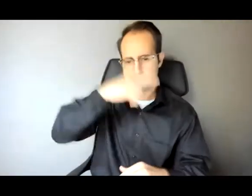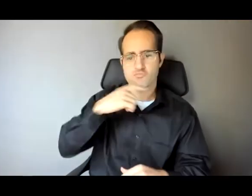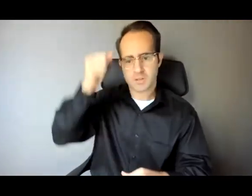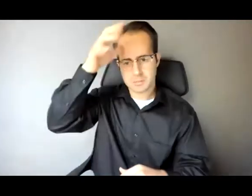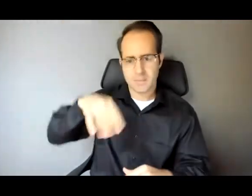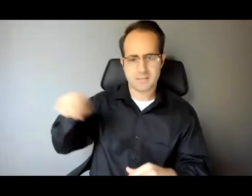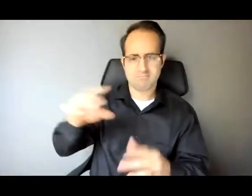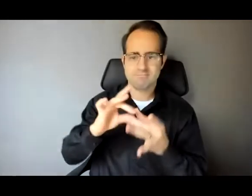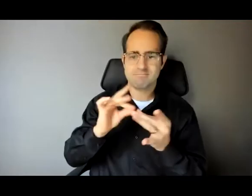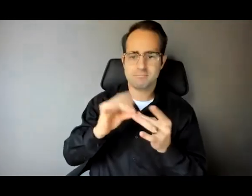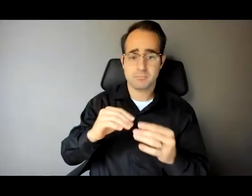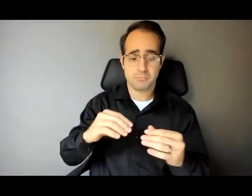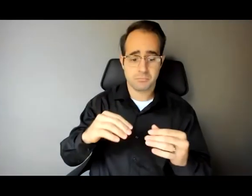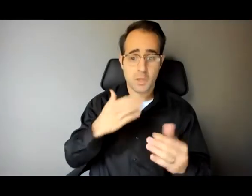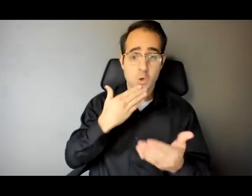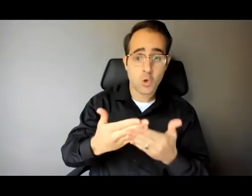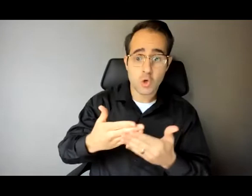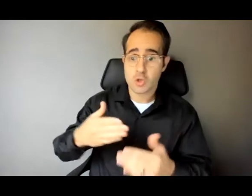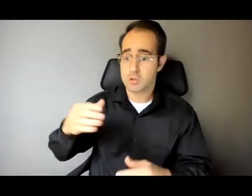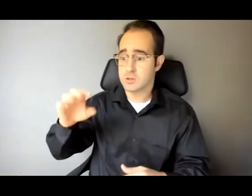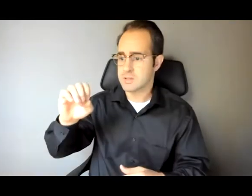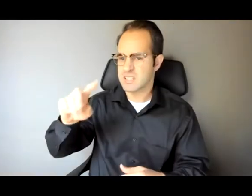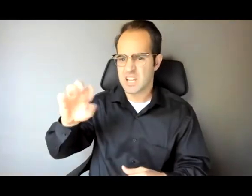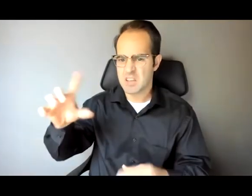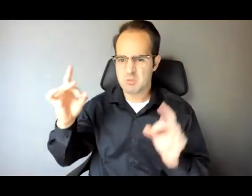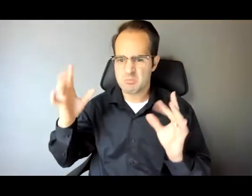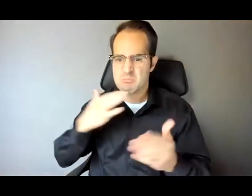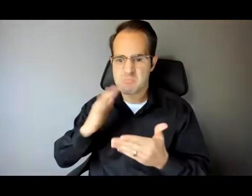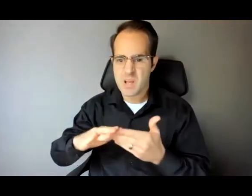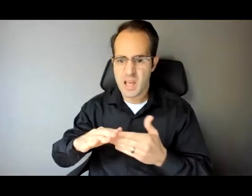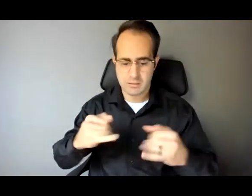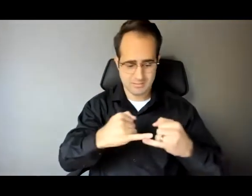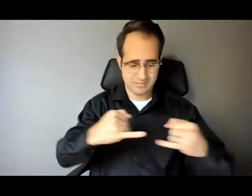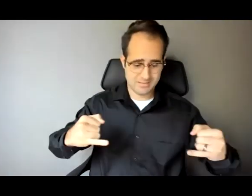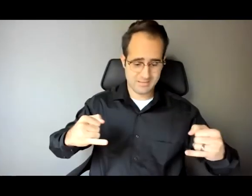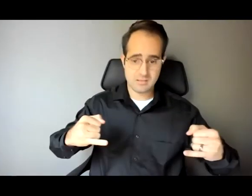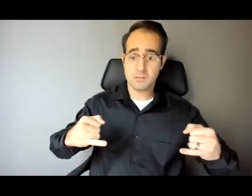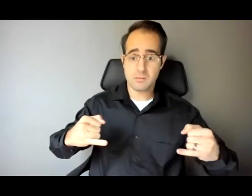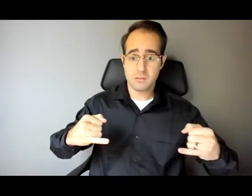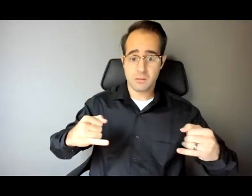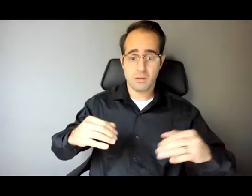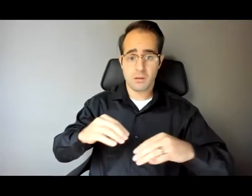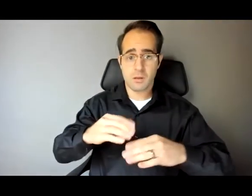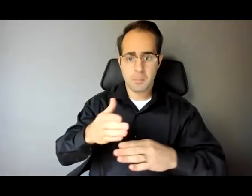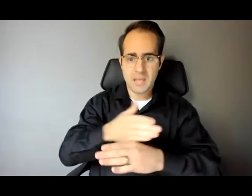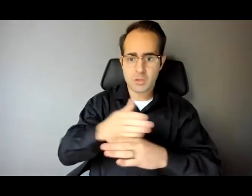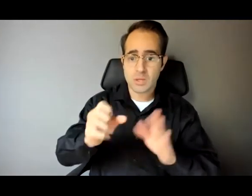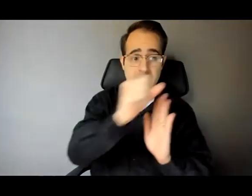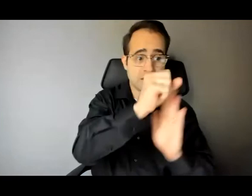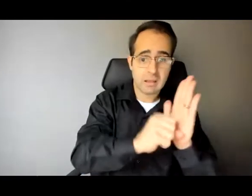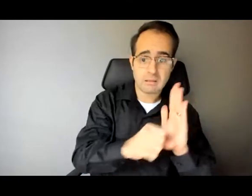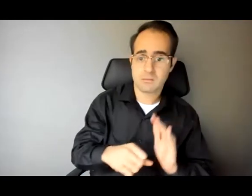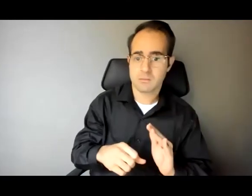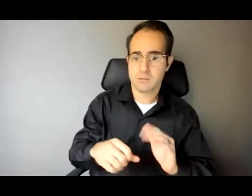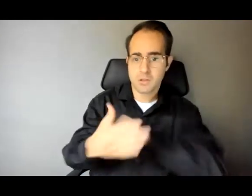between separating good and evil passes not through states, nor between classes, nor between political parties